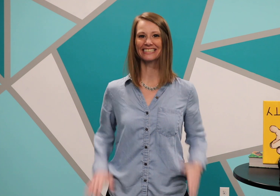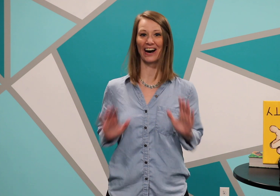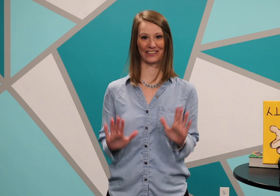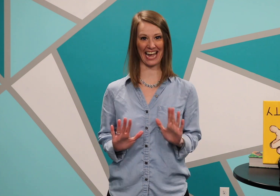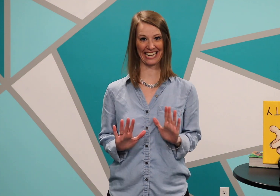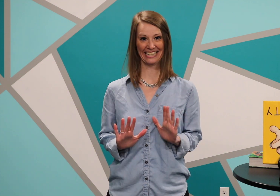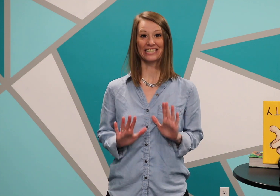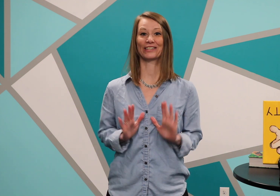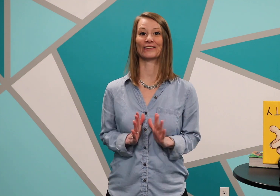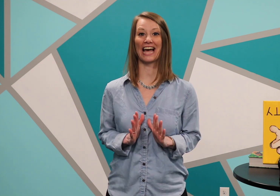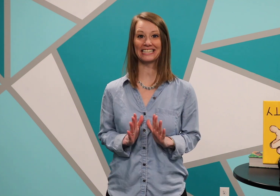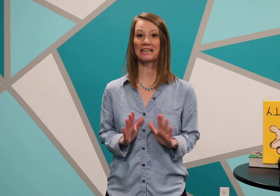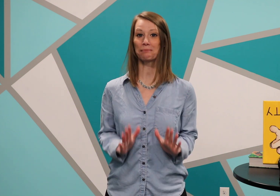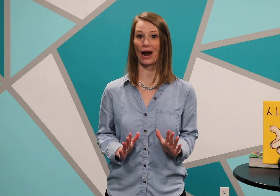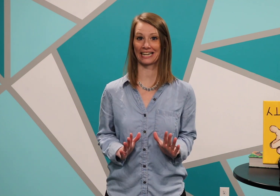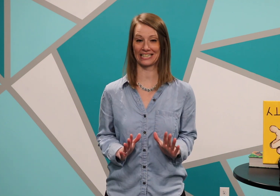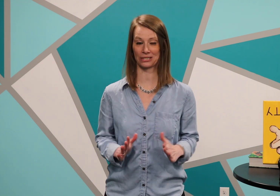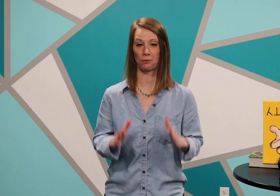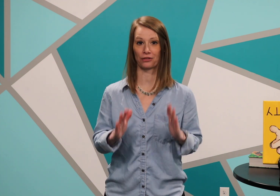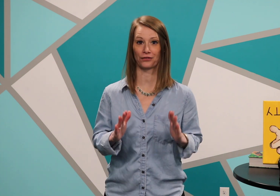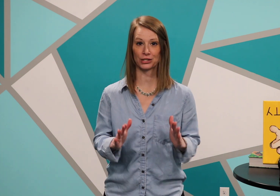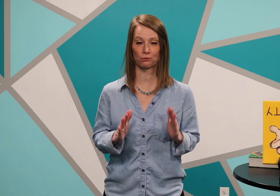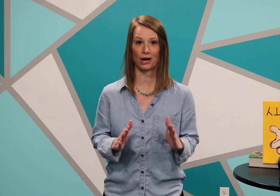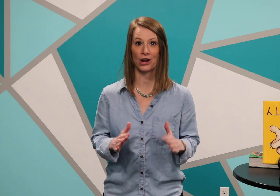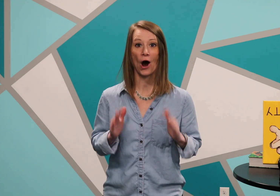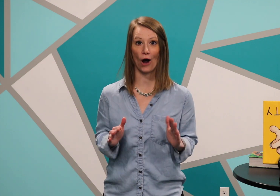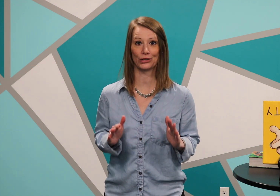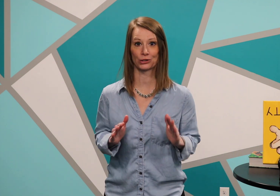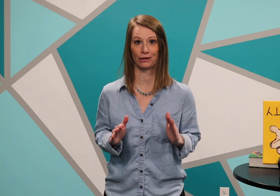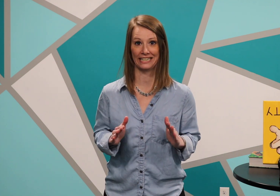Okay, so let's practice with the first one on the screen.